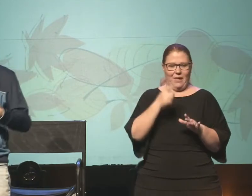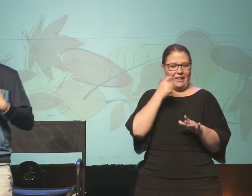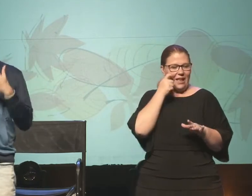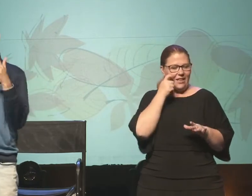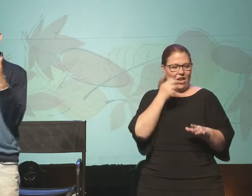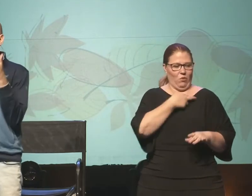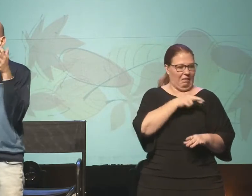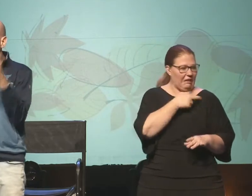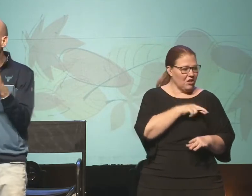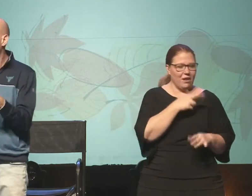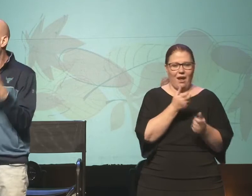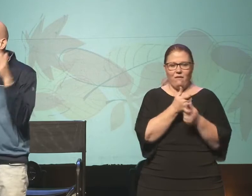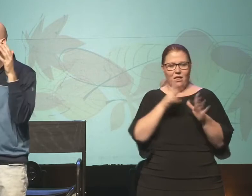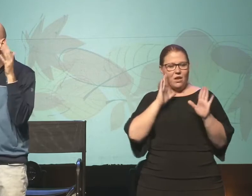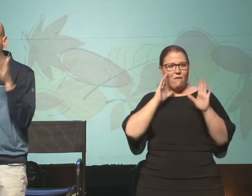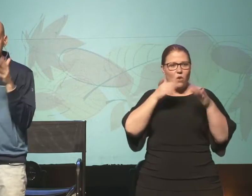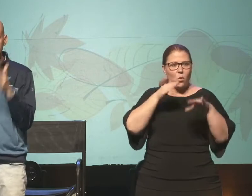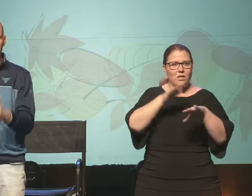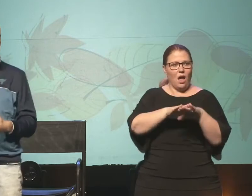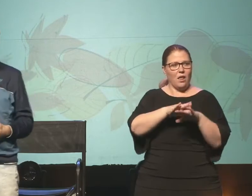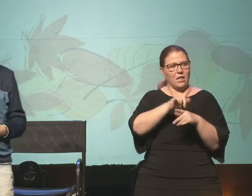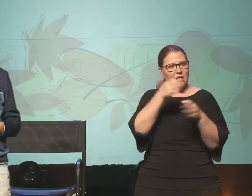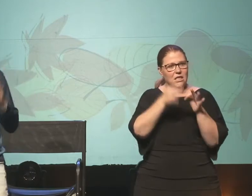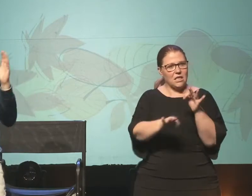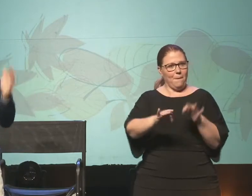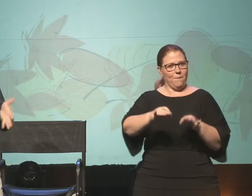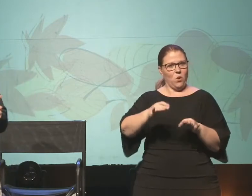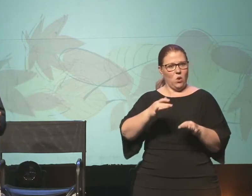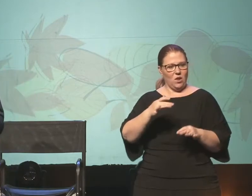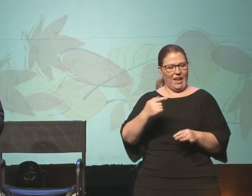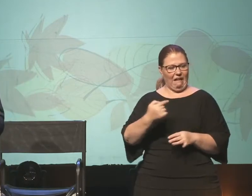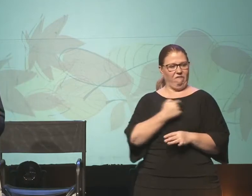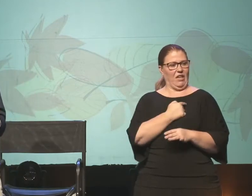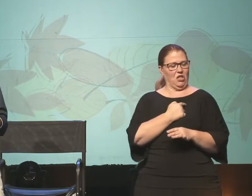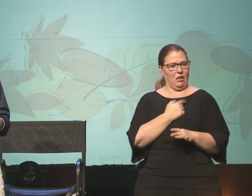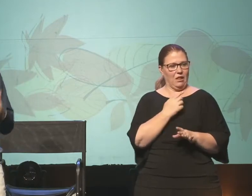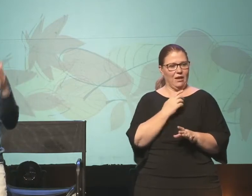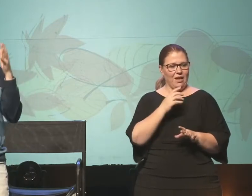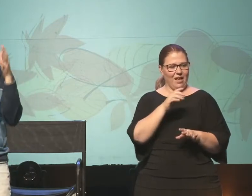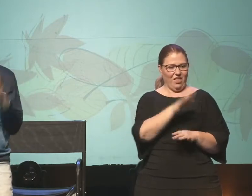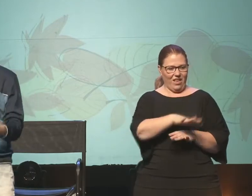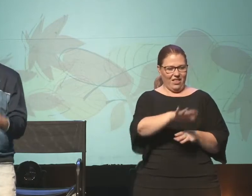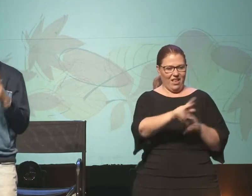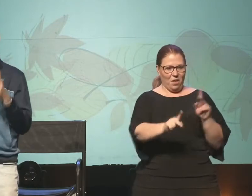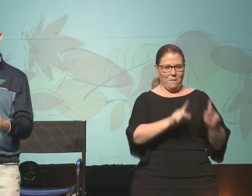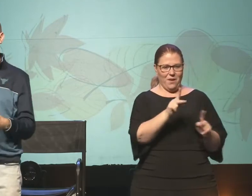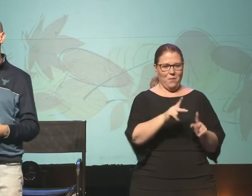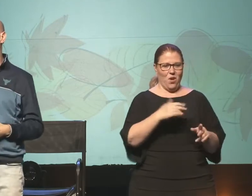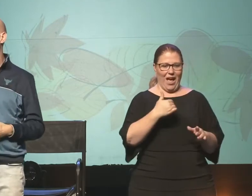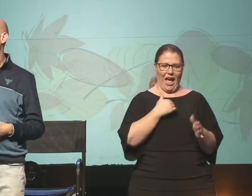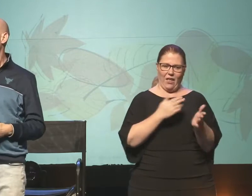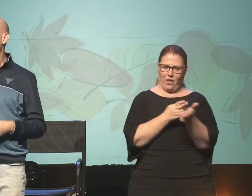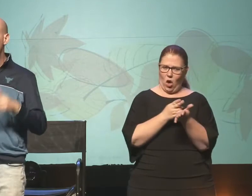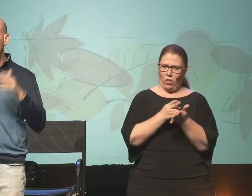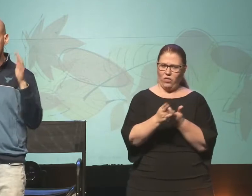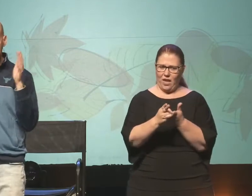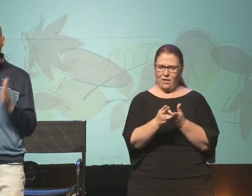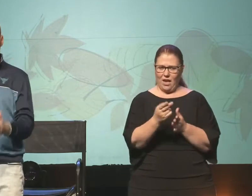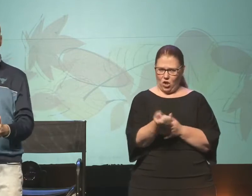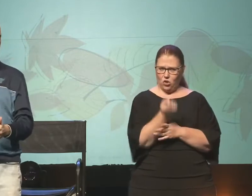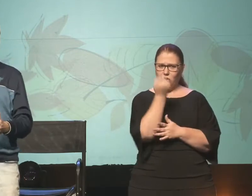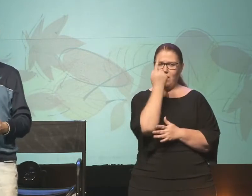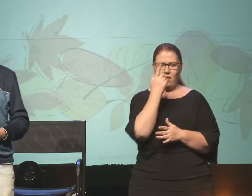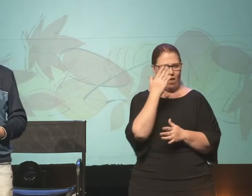identity, would be focused on this very simple conviction that the Samaritan people had the authentic revelation, they knew